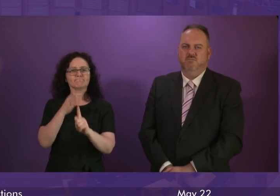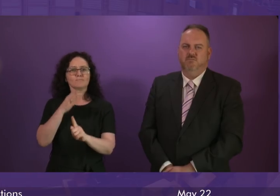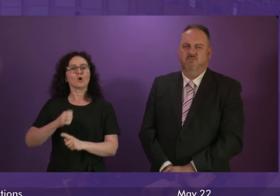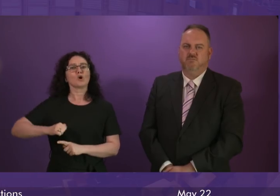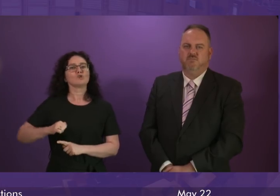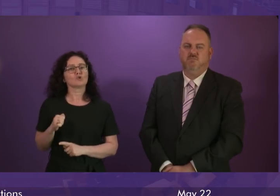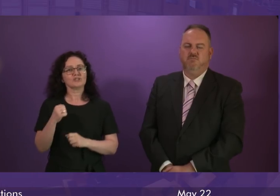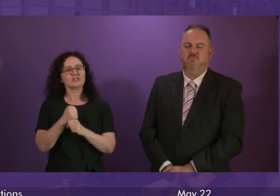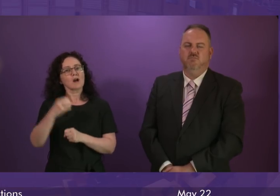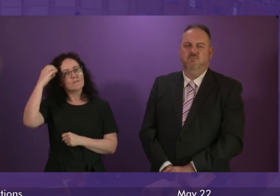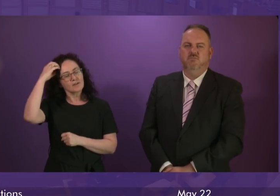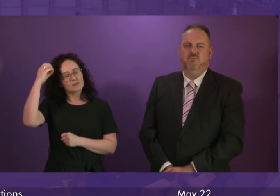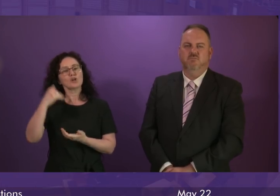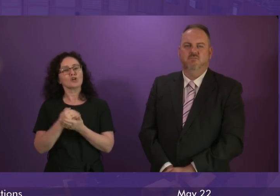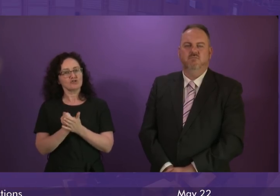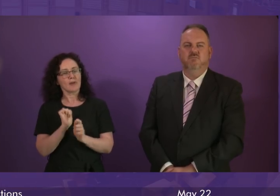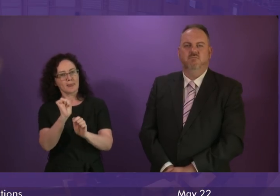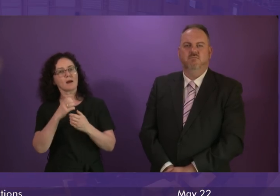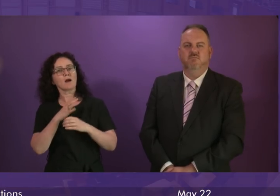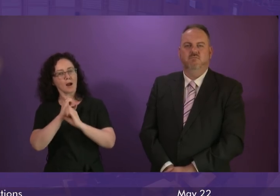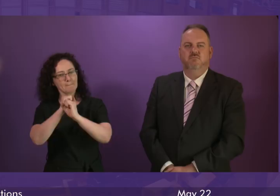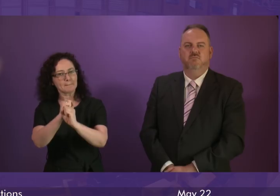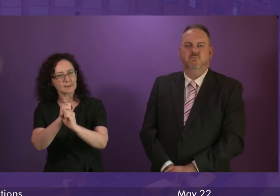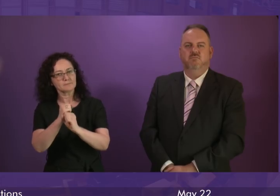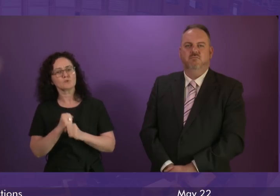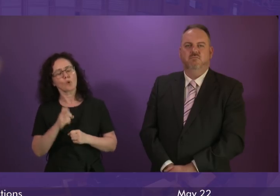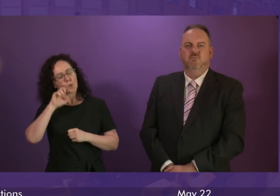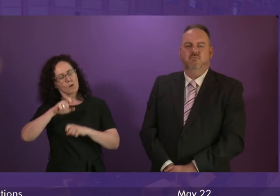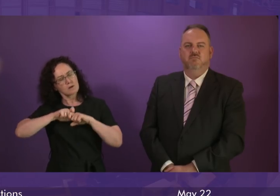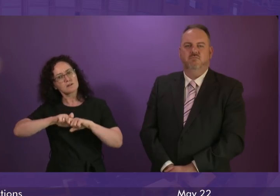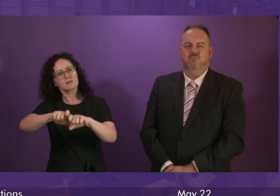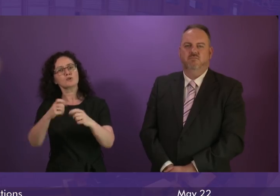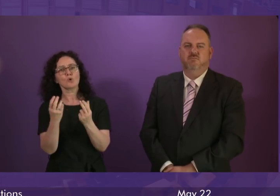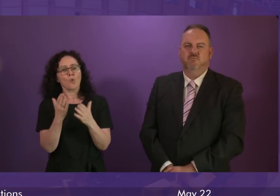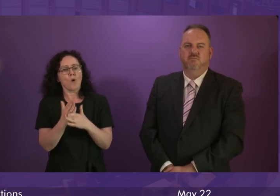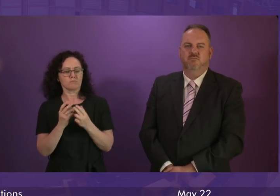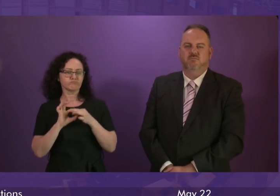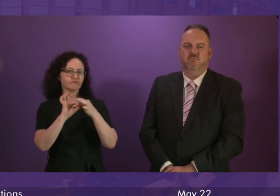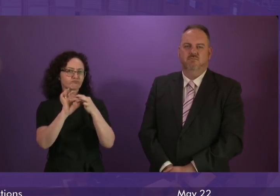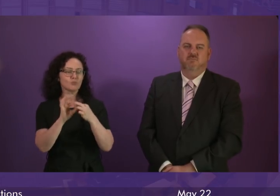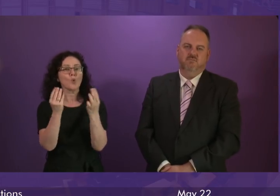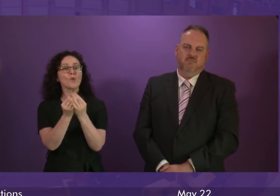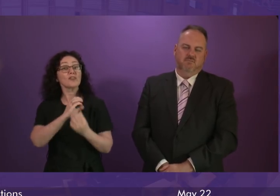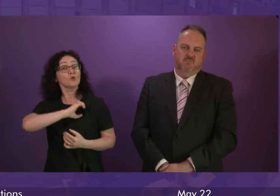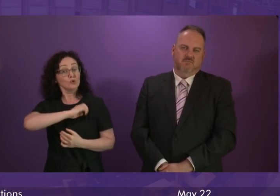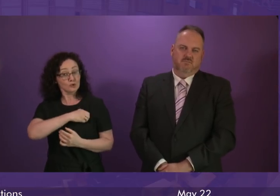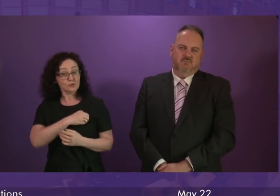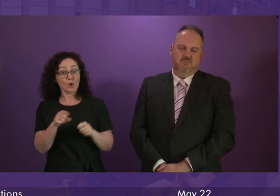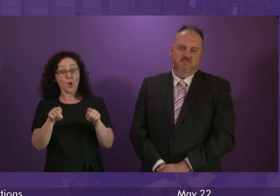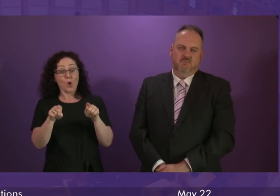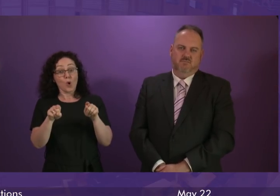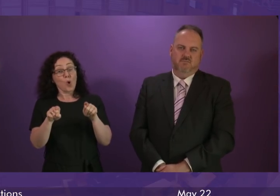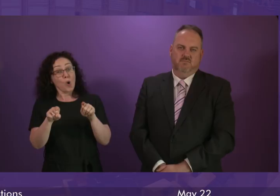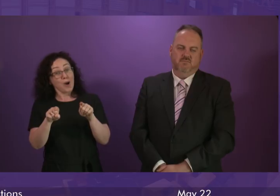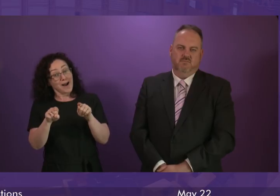they will take all necessary measures within their powers to do this. So we will continue to work with the unions and others, also with the UK Government. Unfortunately,